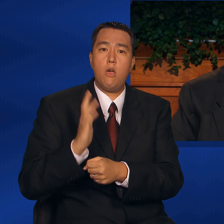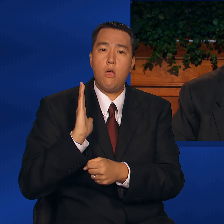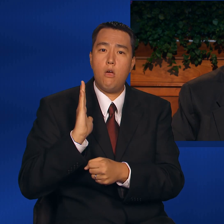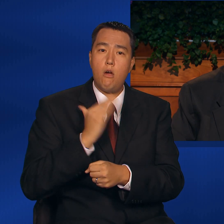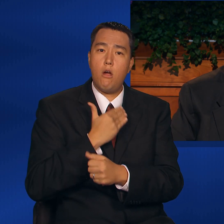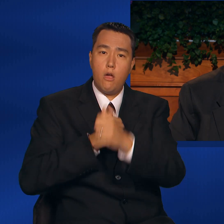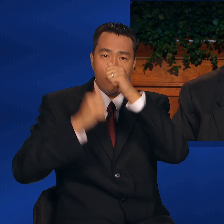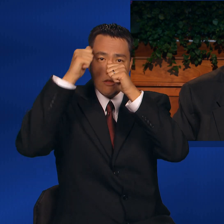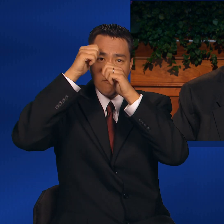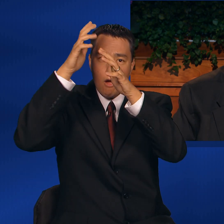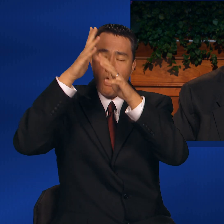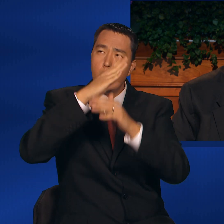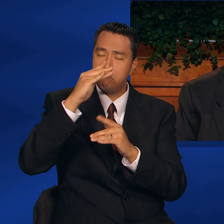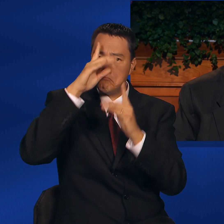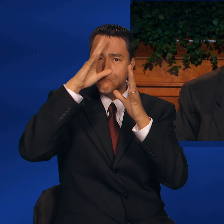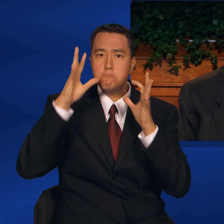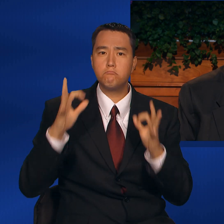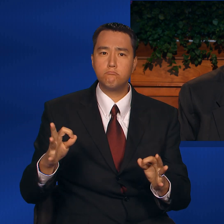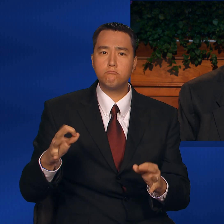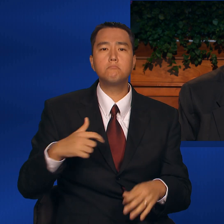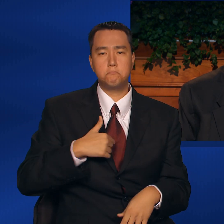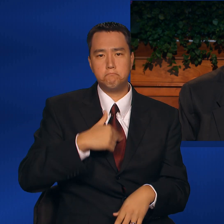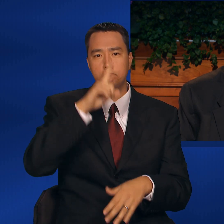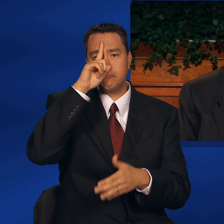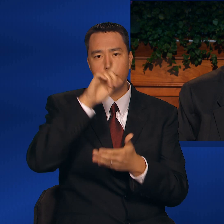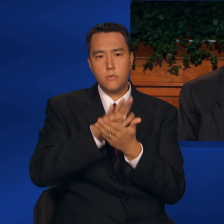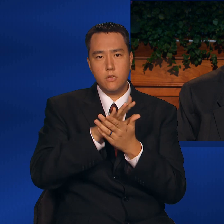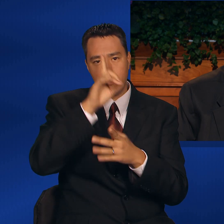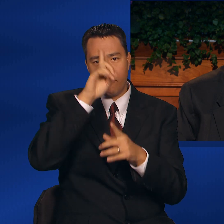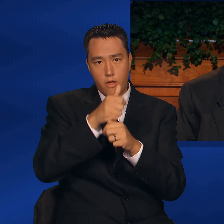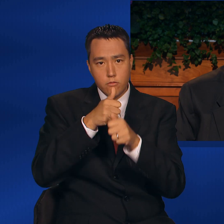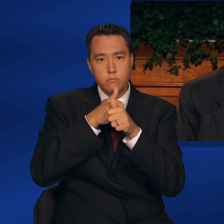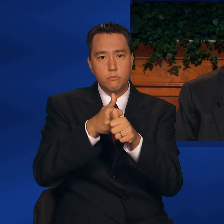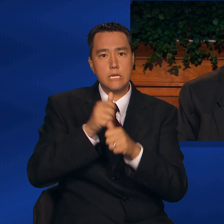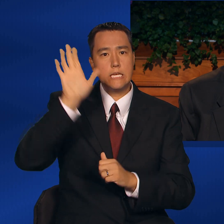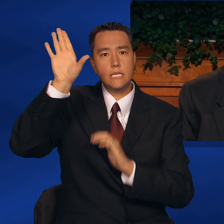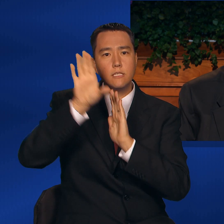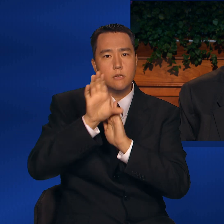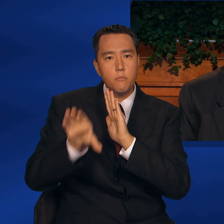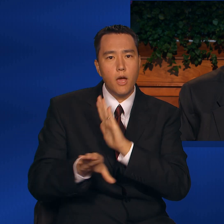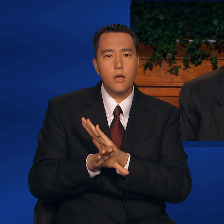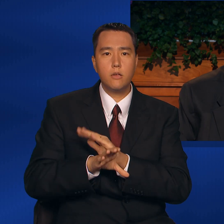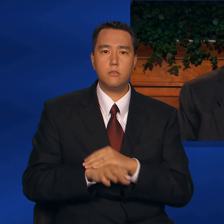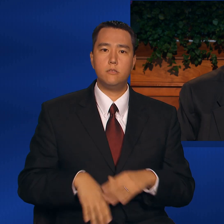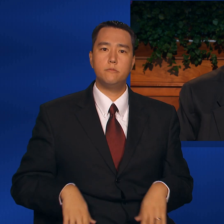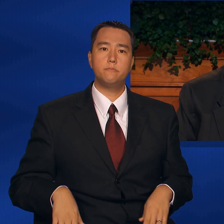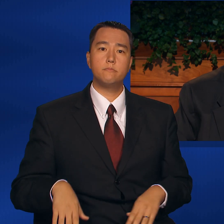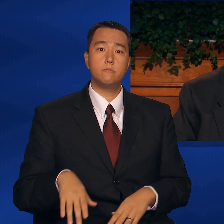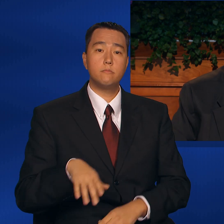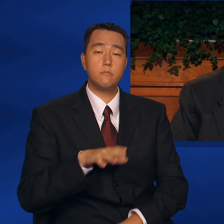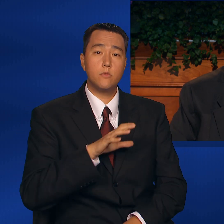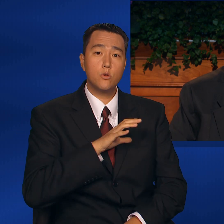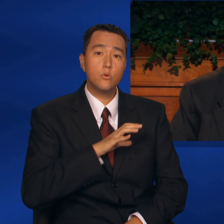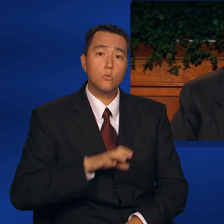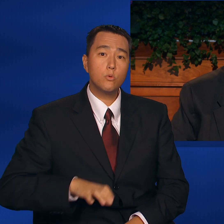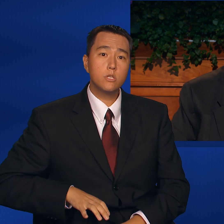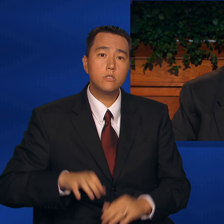and chose to be faithful and obedient to His commandments. Christian sacrifice.